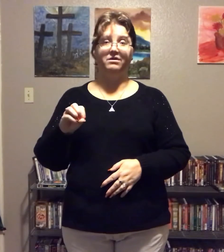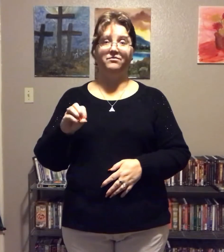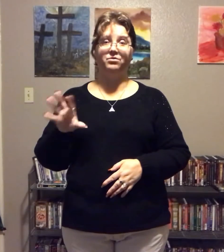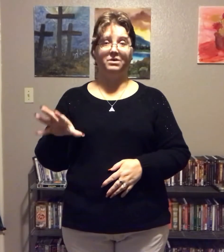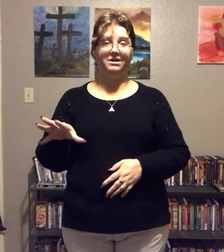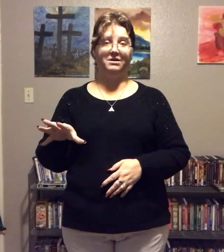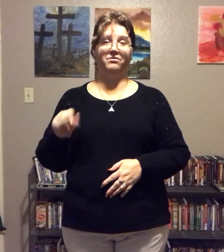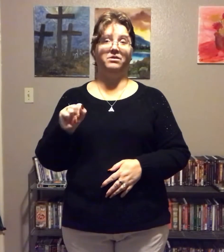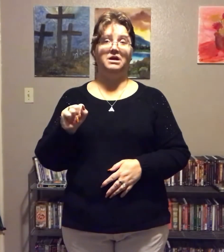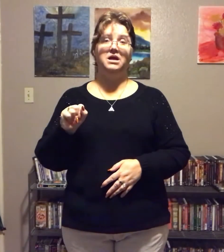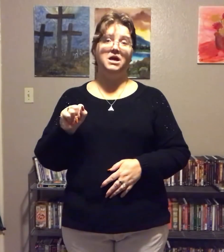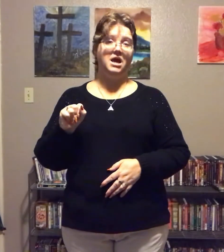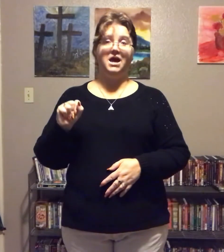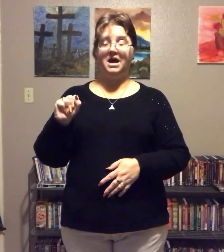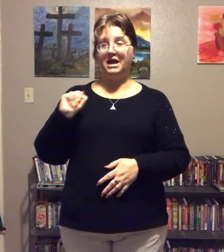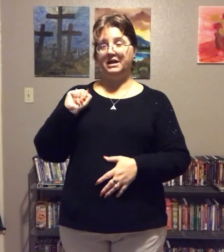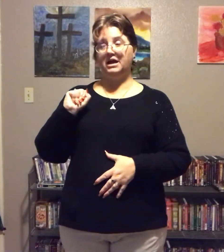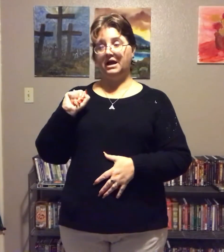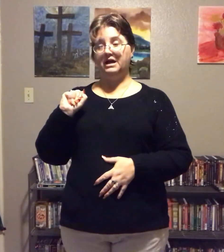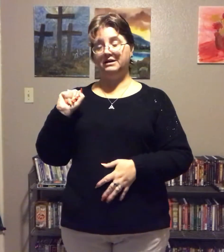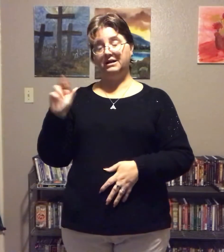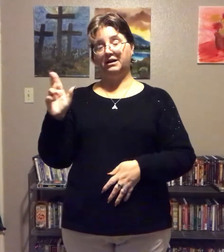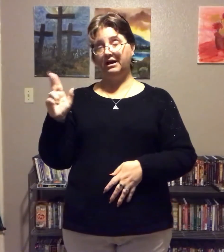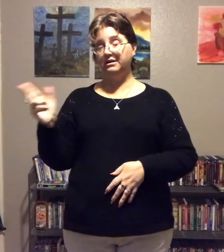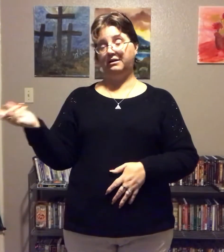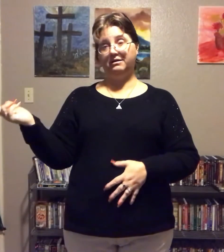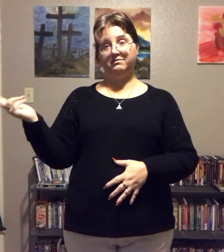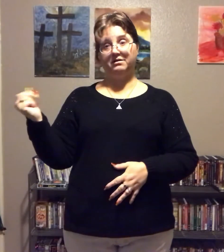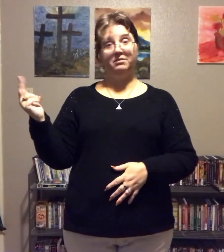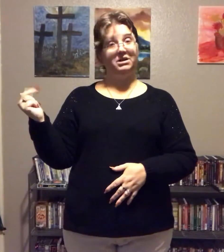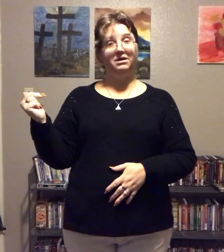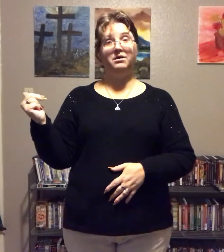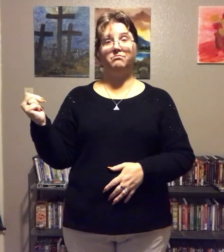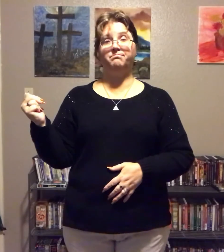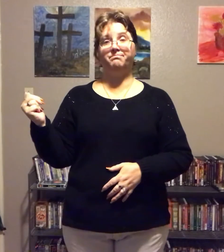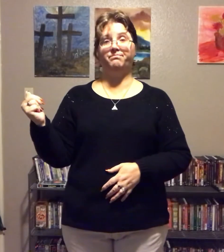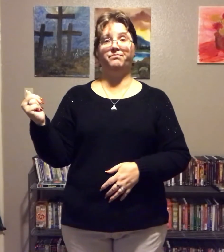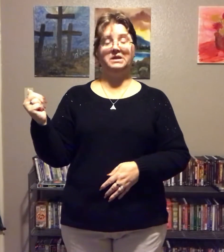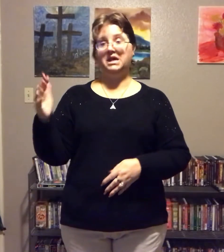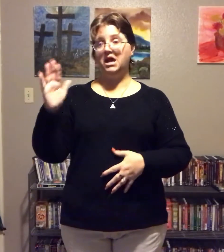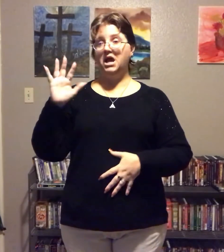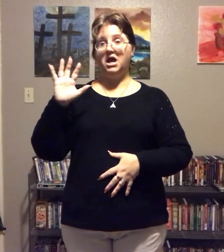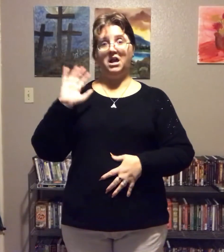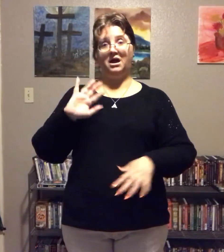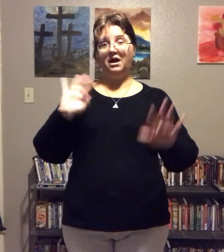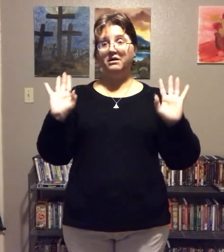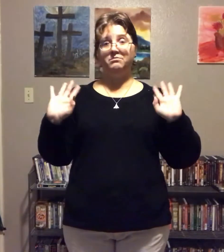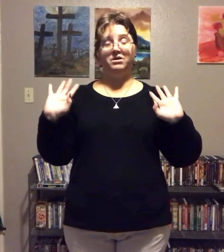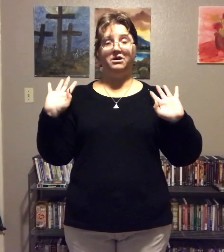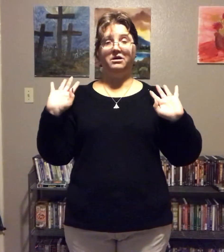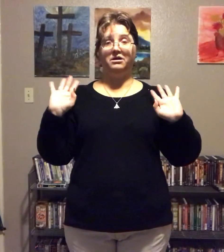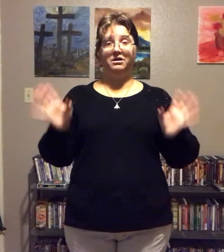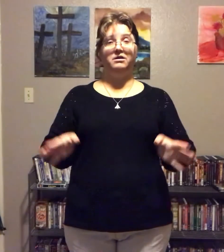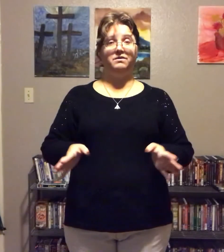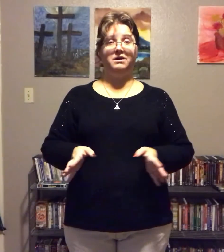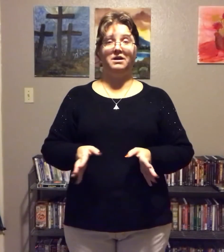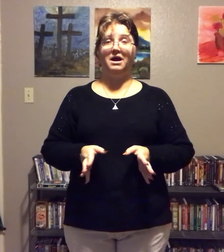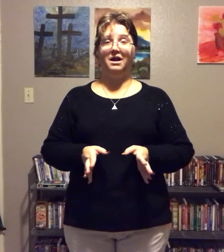of the way down. So, day 90 is coming up. And I am eating anything I